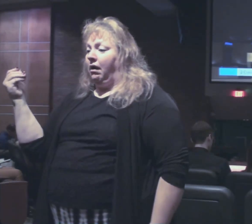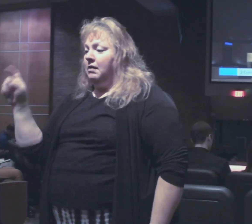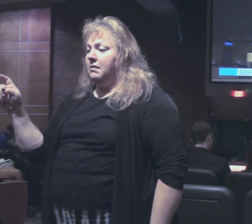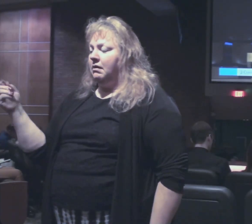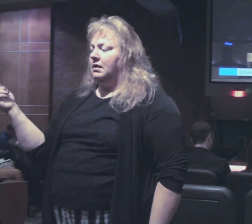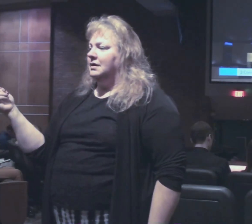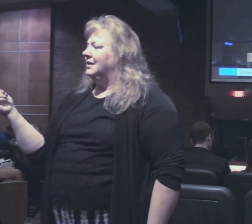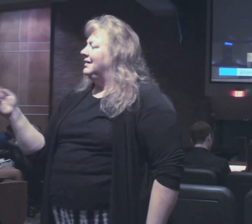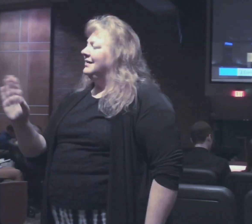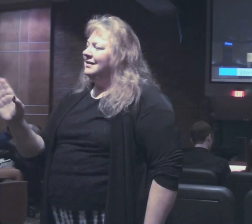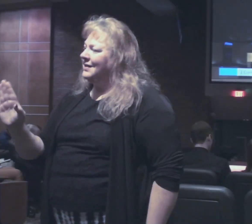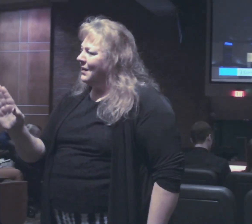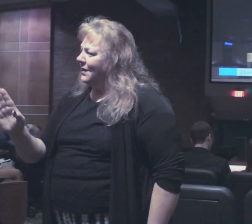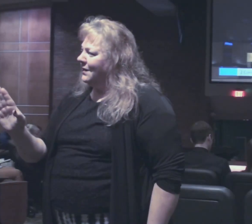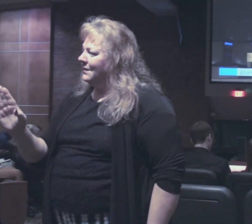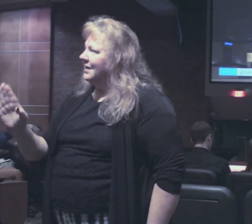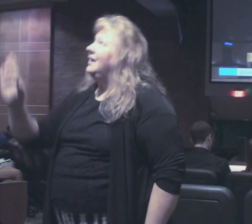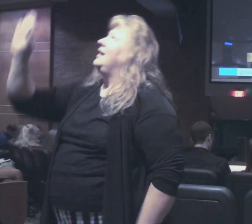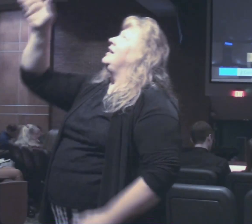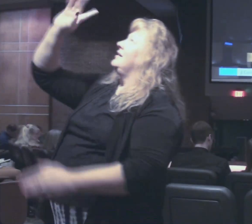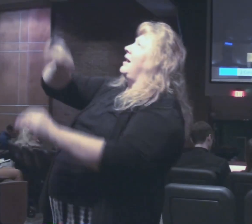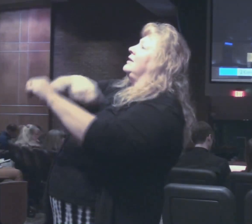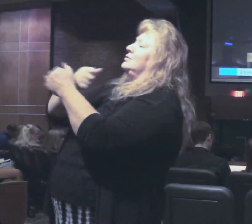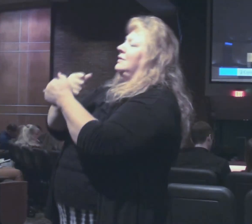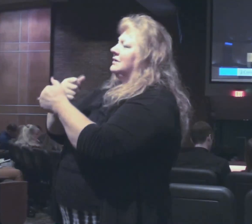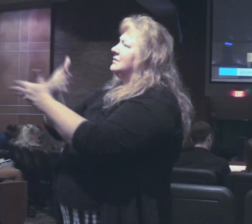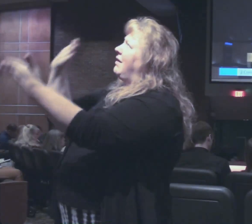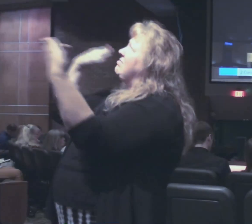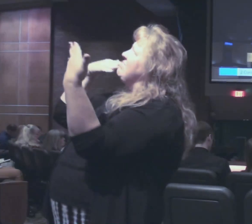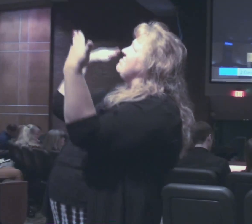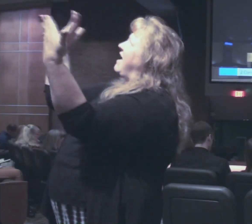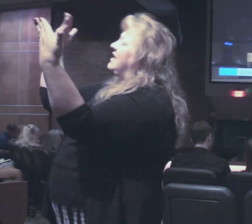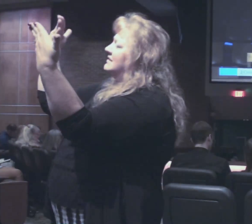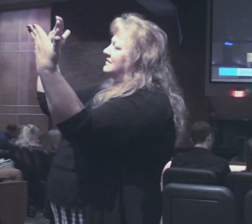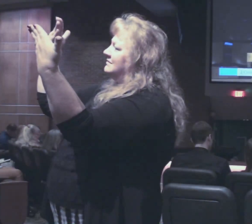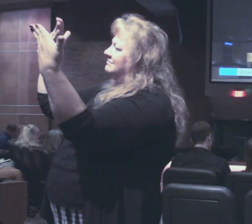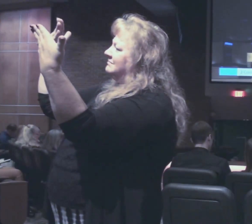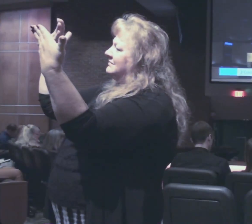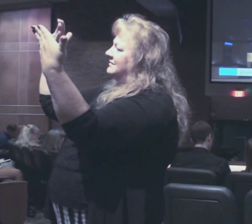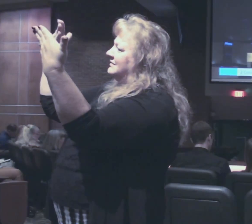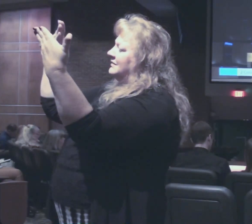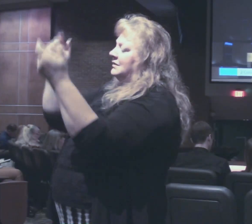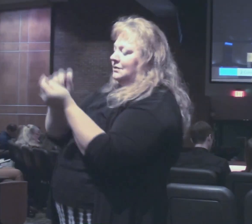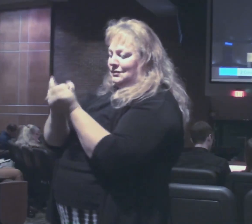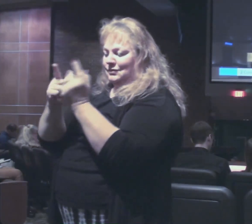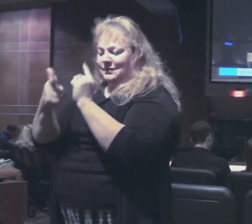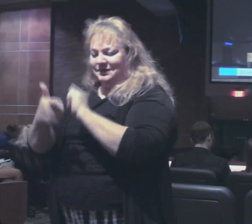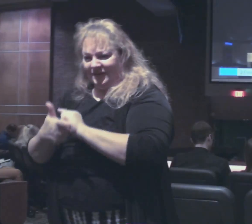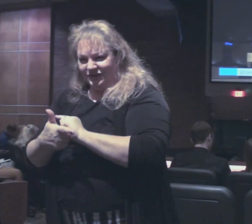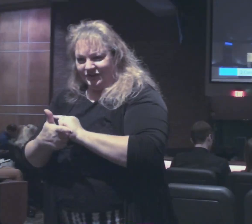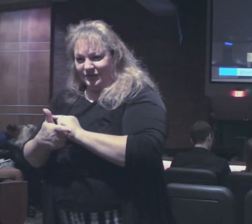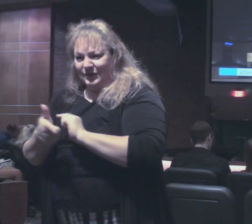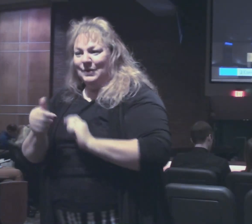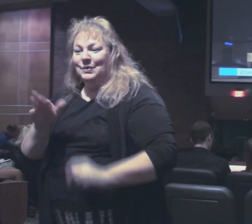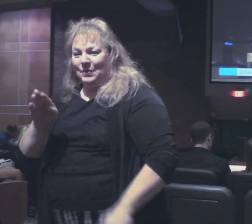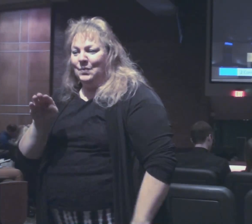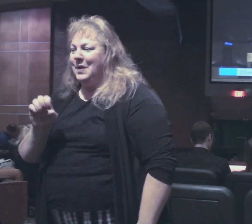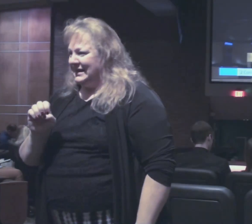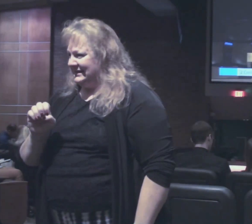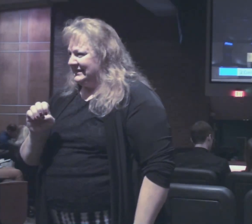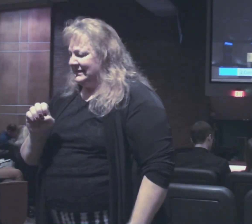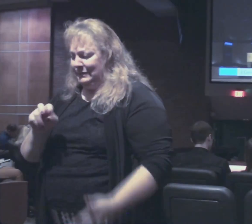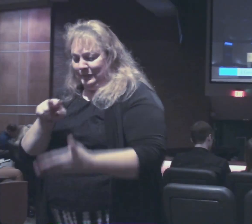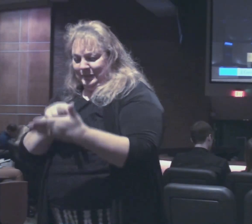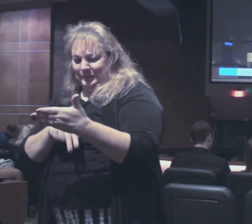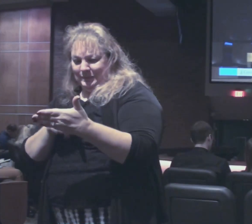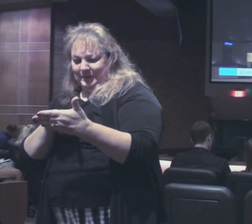we was talking about grace that word thanks as we have noted translation of the basic word grace that we are reading this in